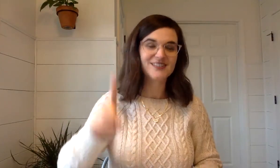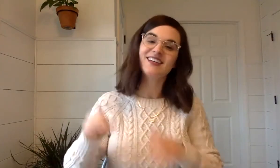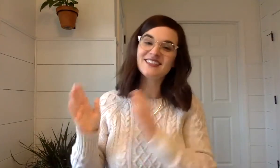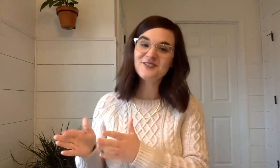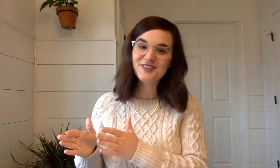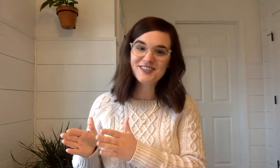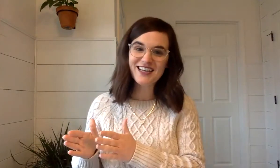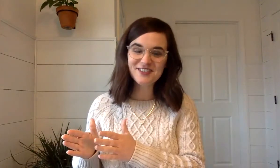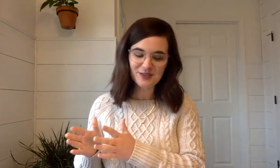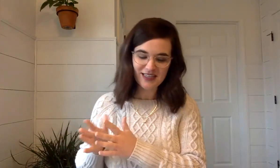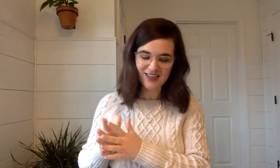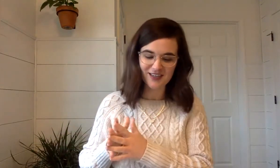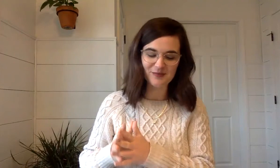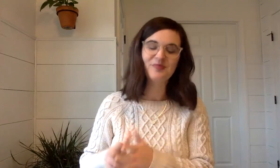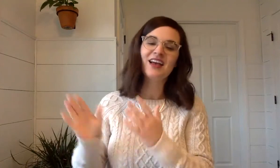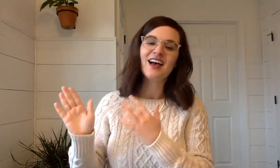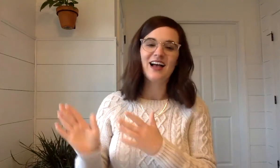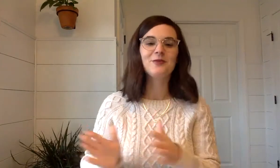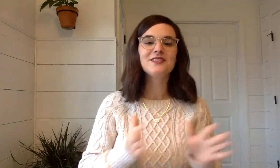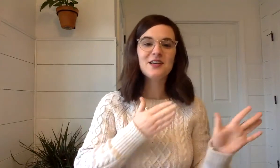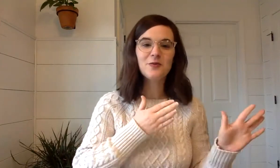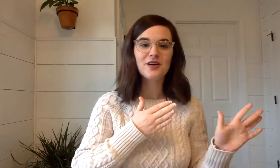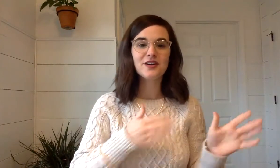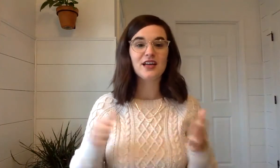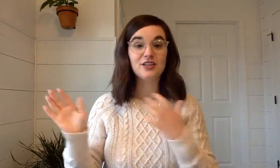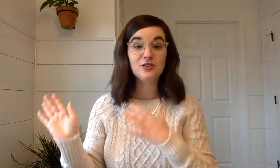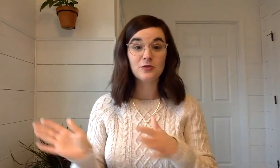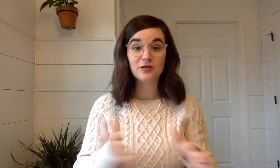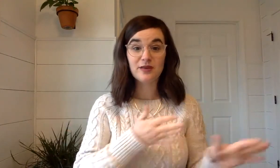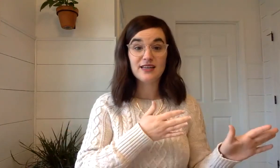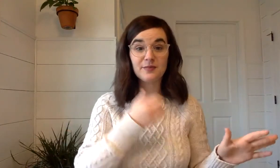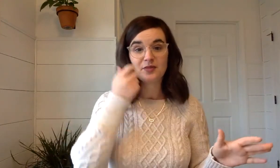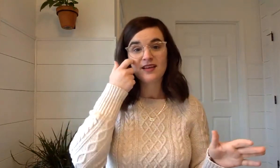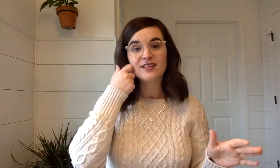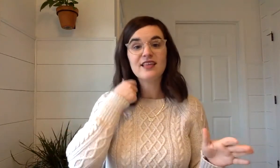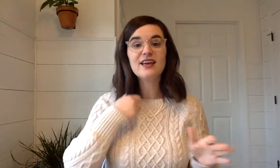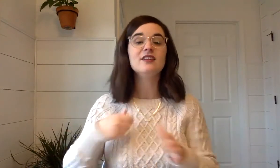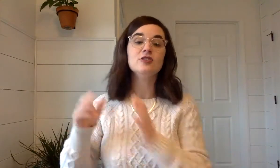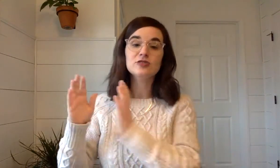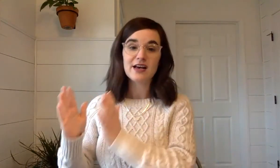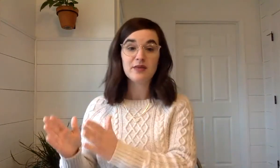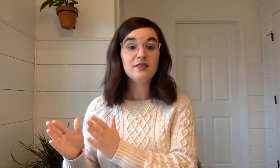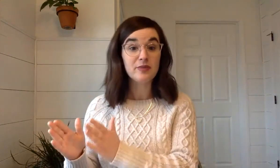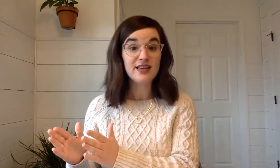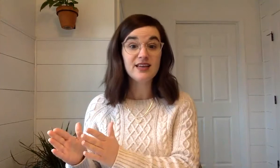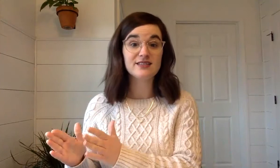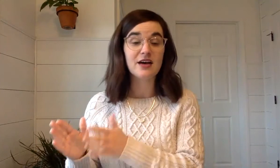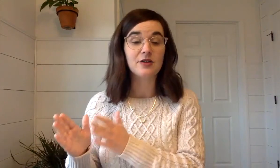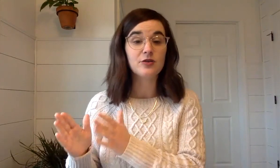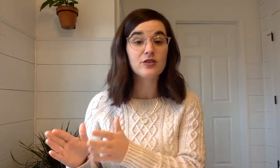It's the first sound you hear. I will say a word and you will repeat it. Then you'll tell me the beginning sound or the